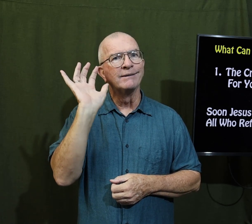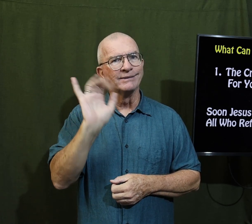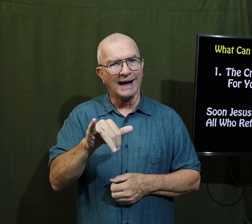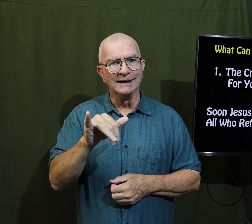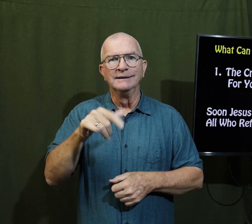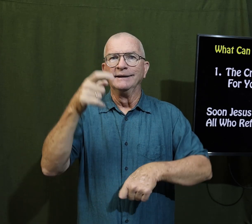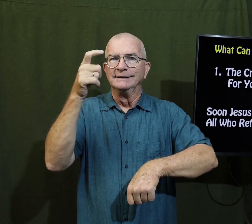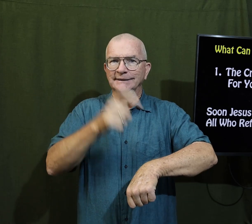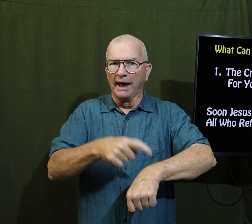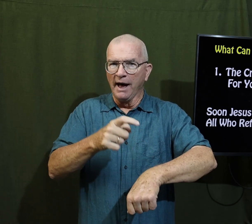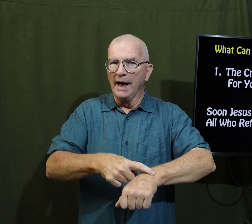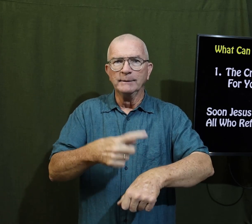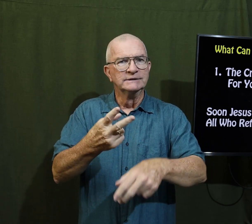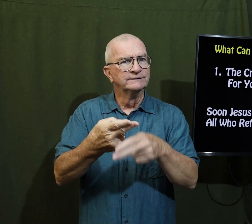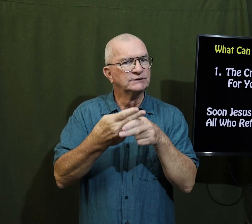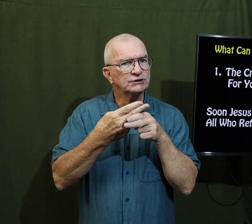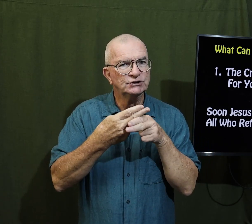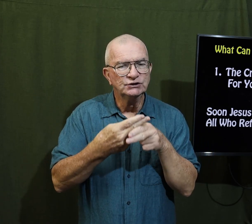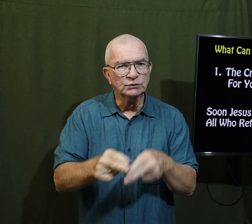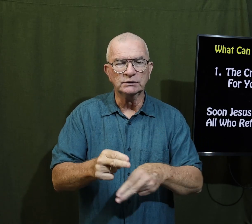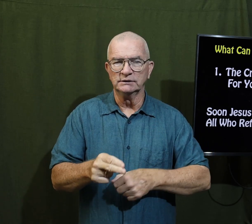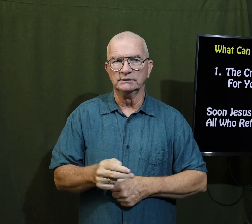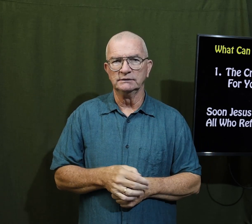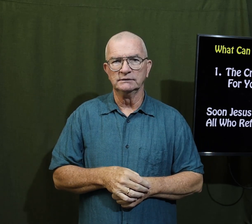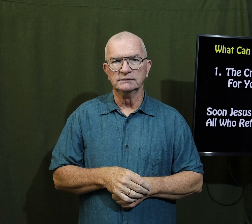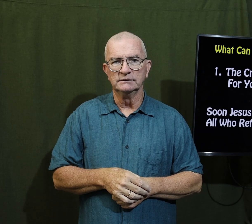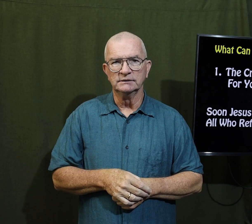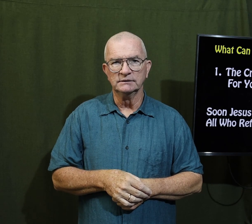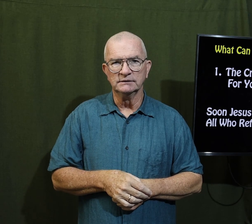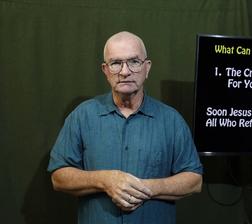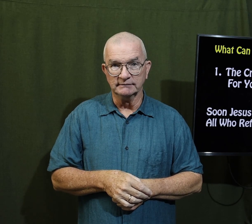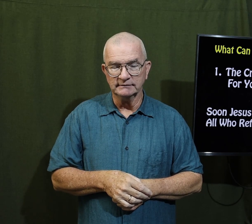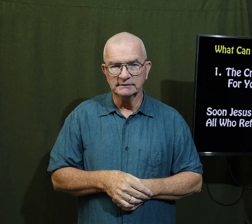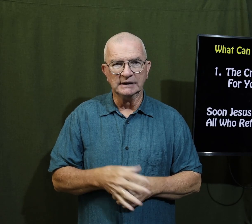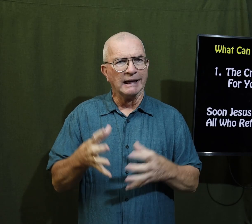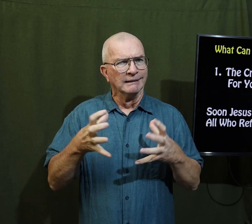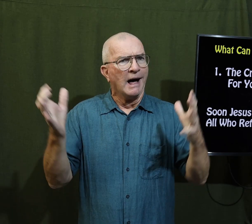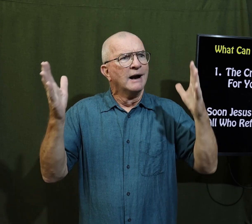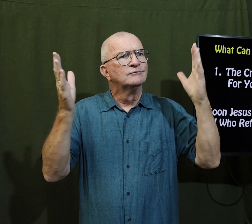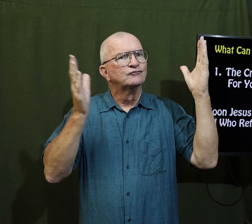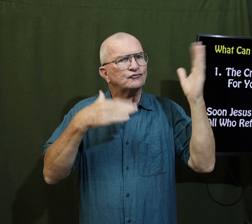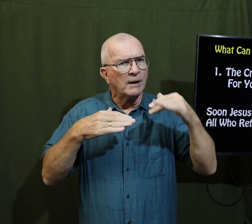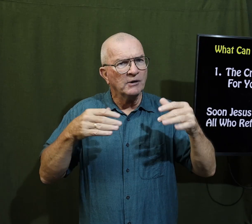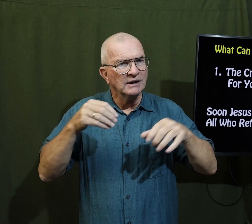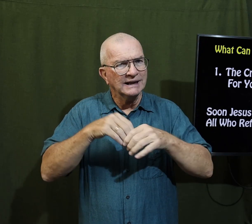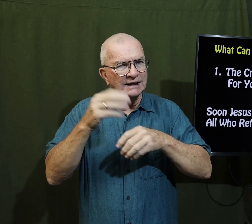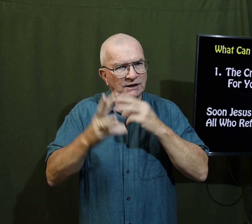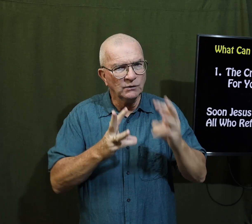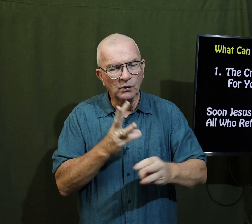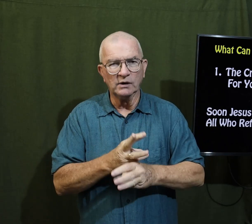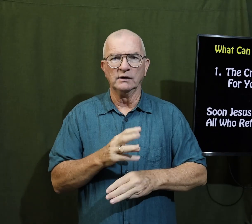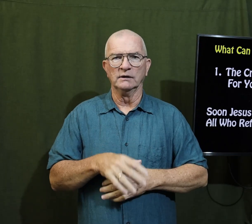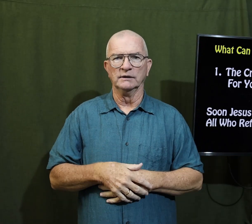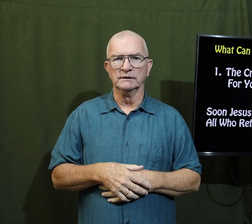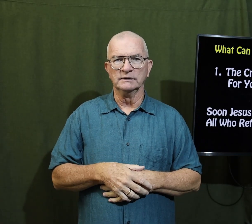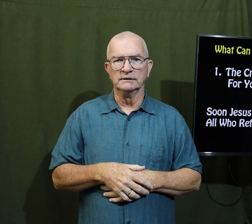we need to be aware that the time is short there's a lot of trouble in the world